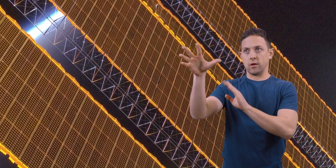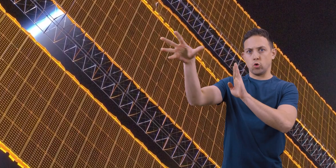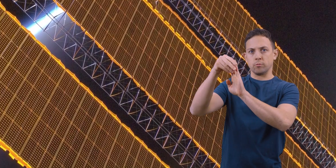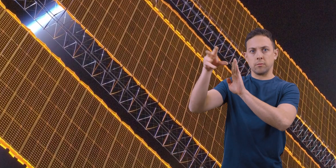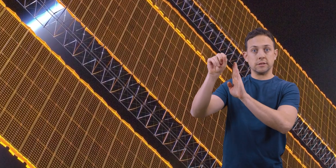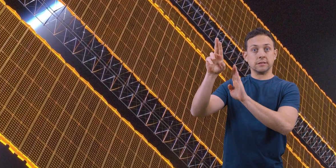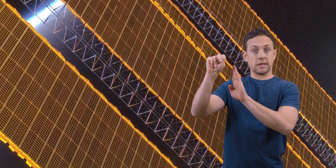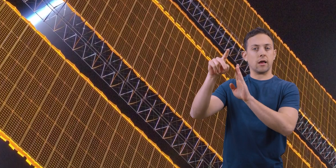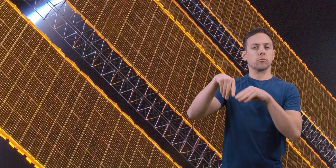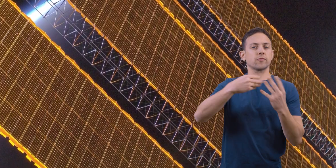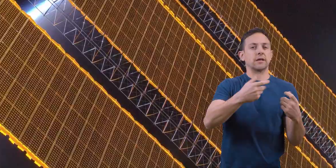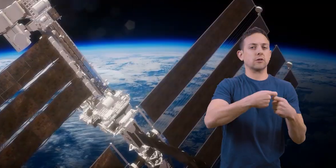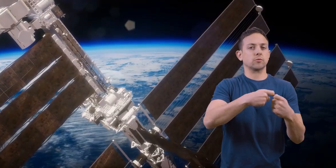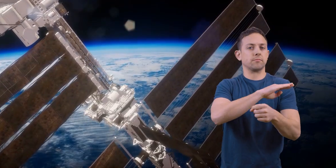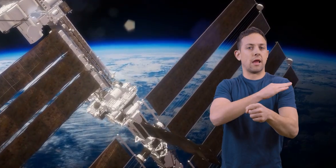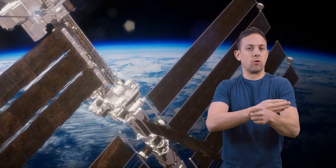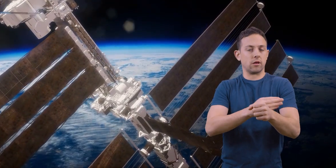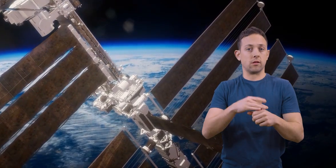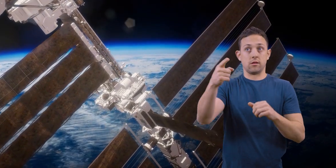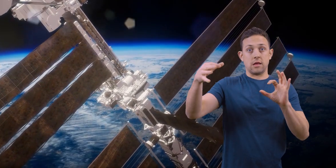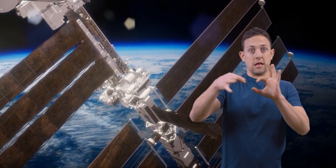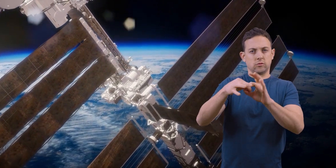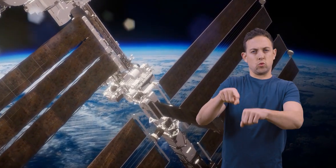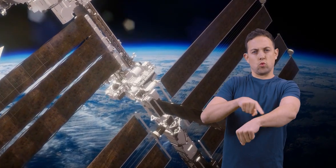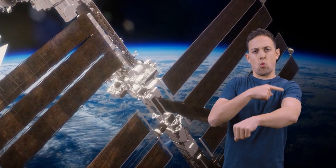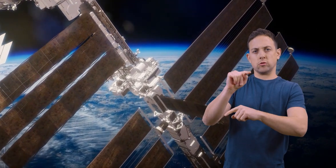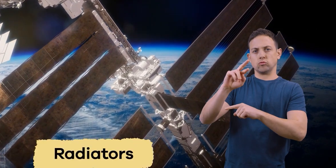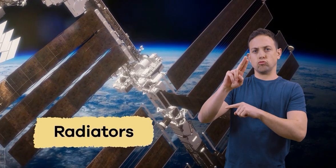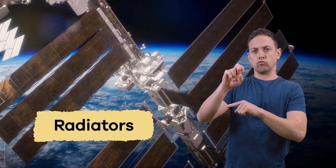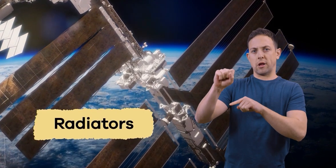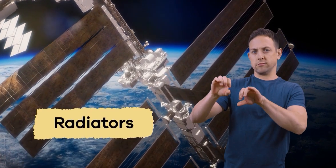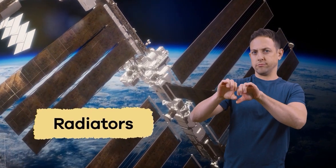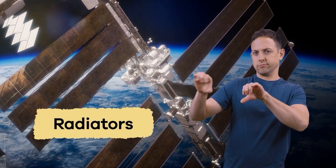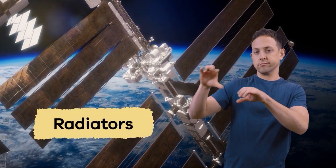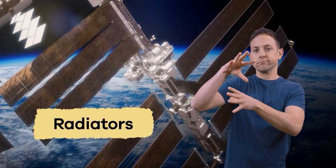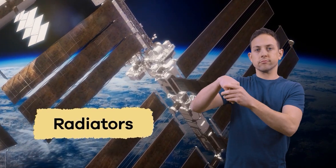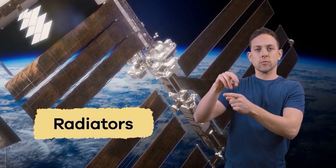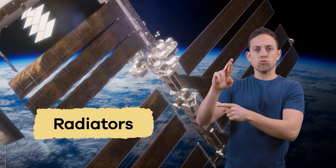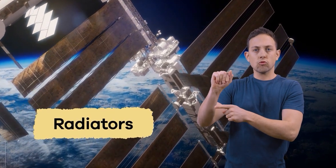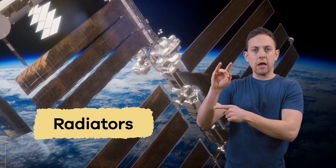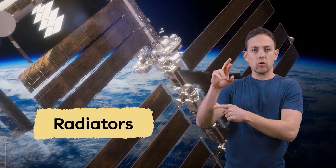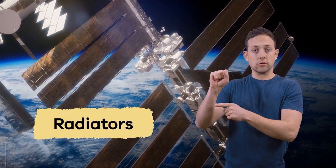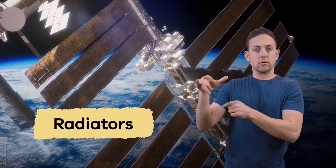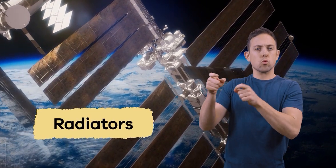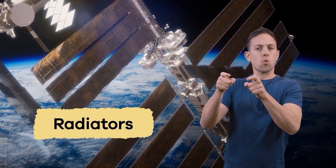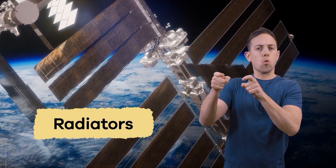provide electrical power. They are connected to a long truss that includes radiators that control the space station's temperature.